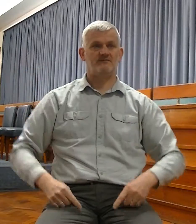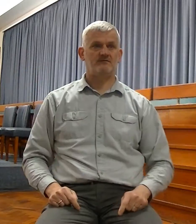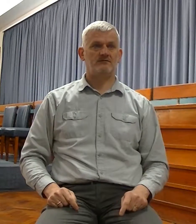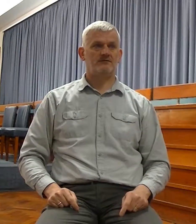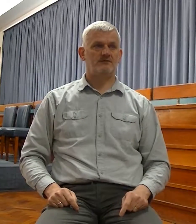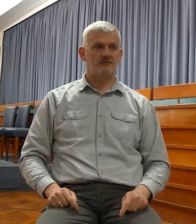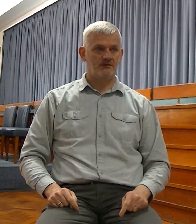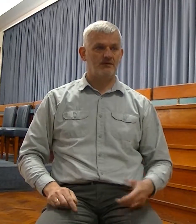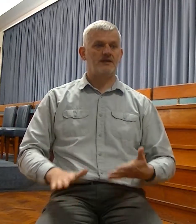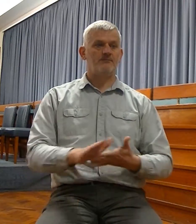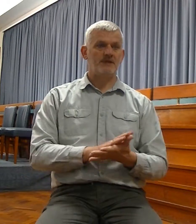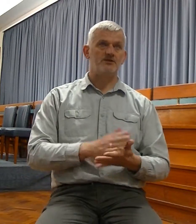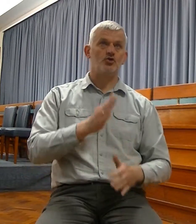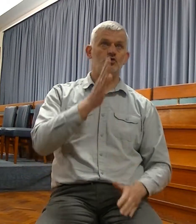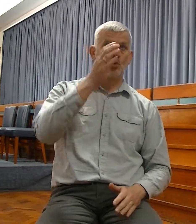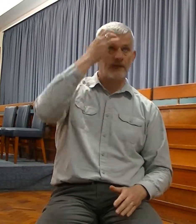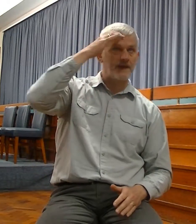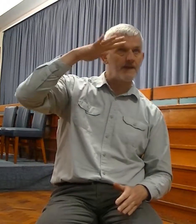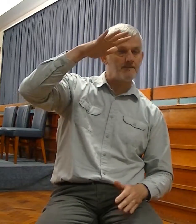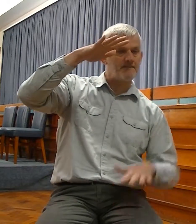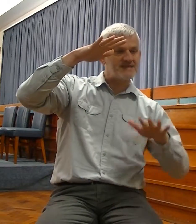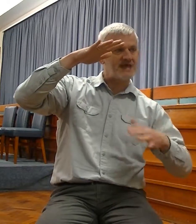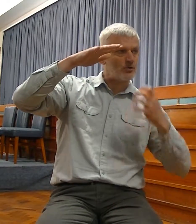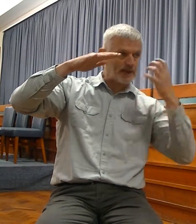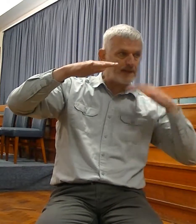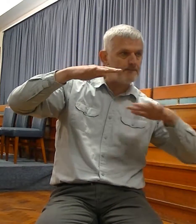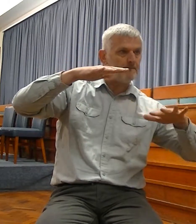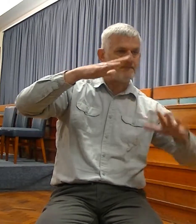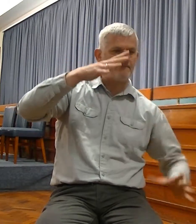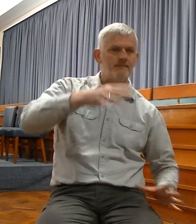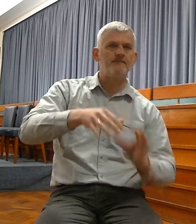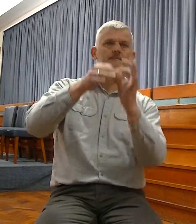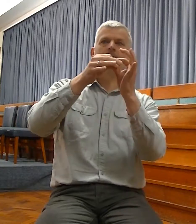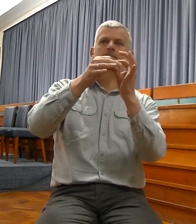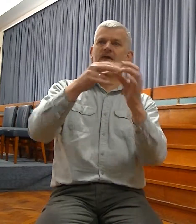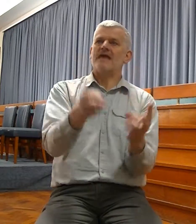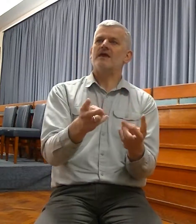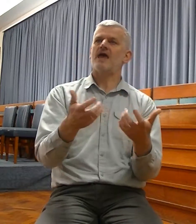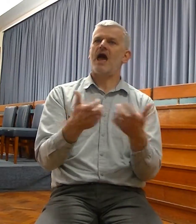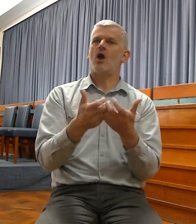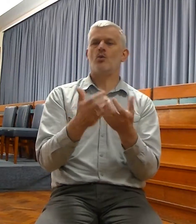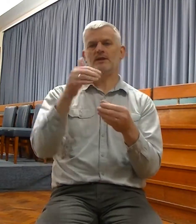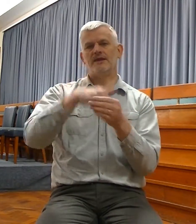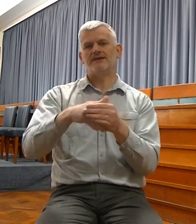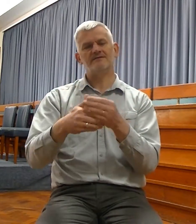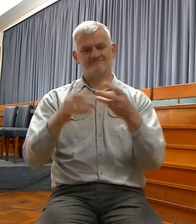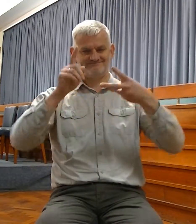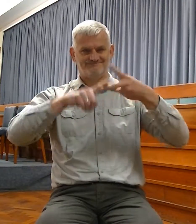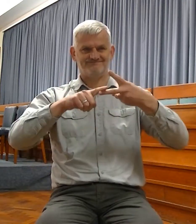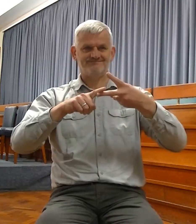united again in the converts to Jesus Christ through the history of the Christian Church. But then the prophecy